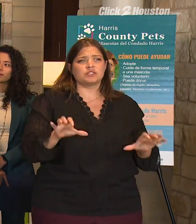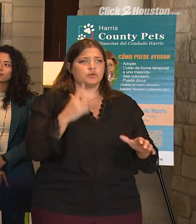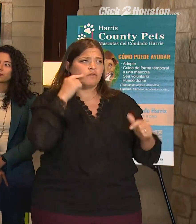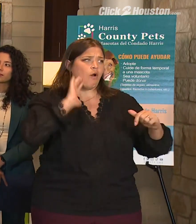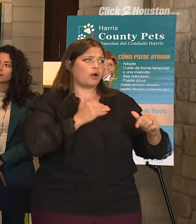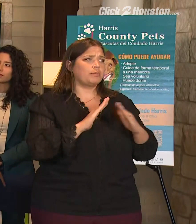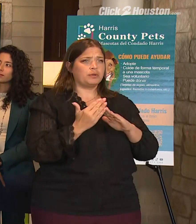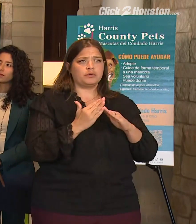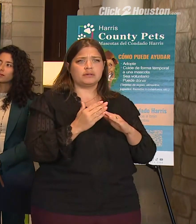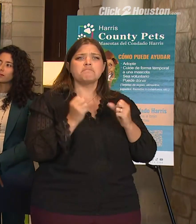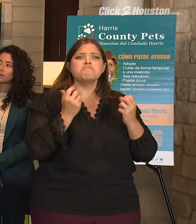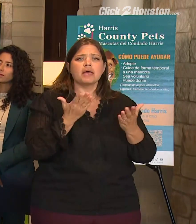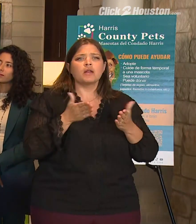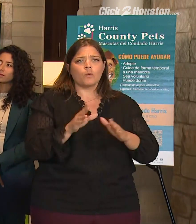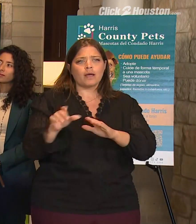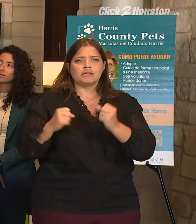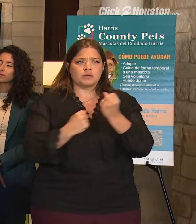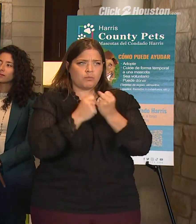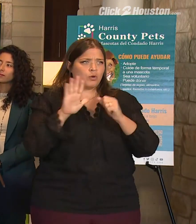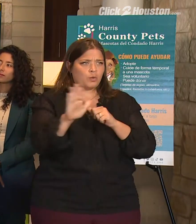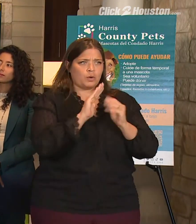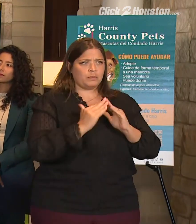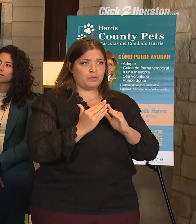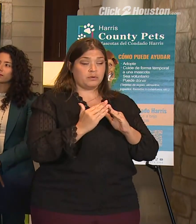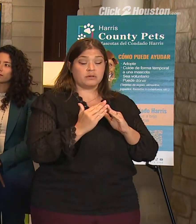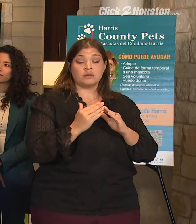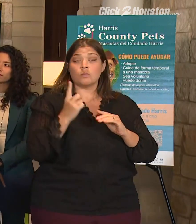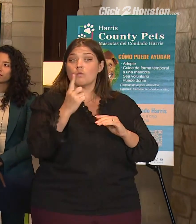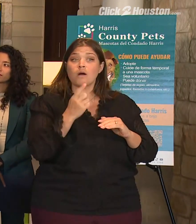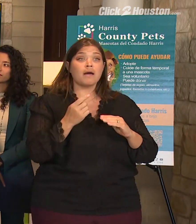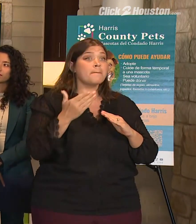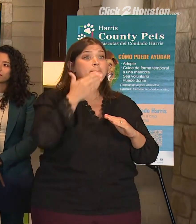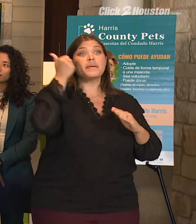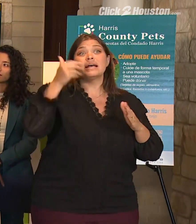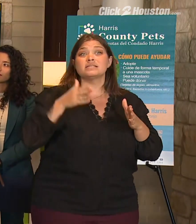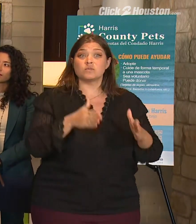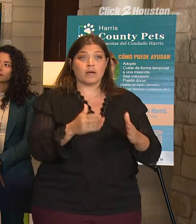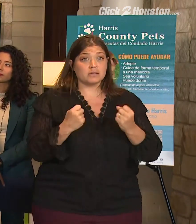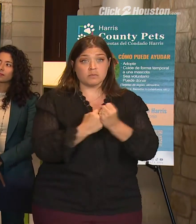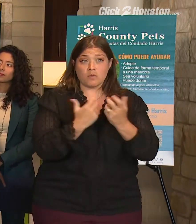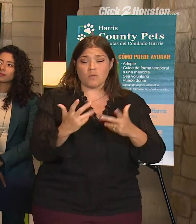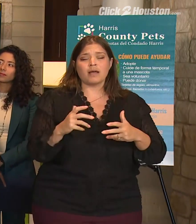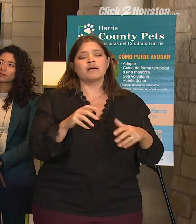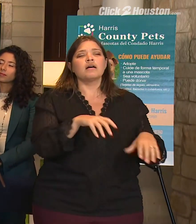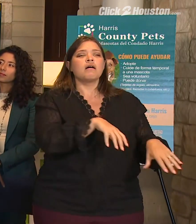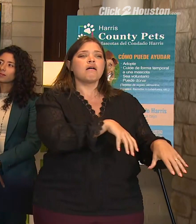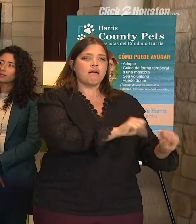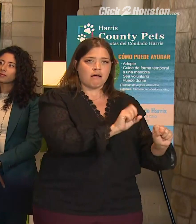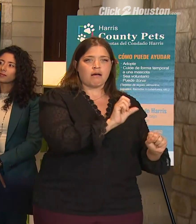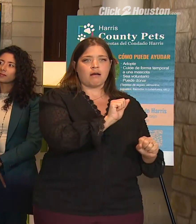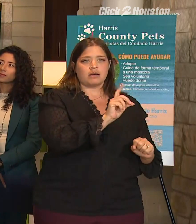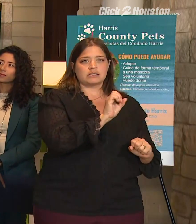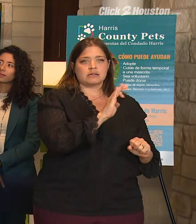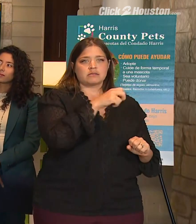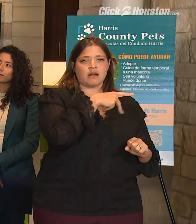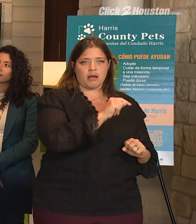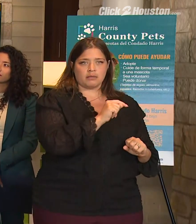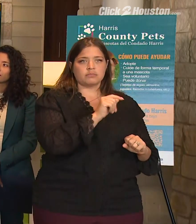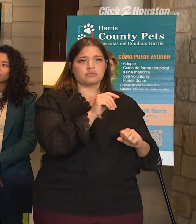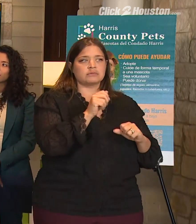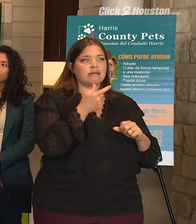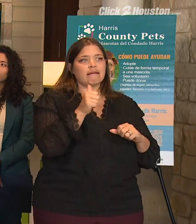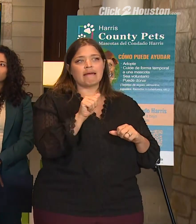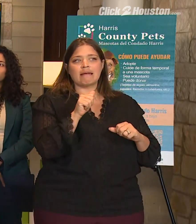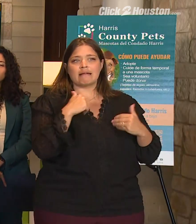Adopting a stray is one of the best things that we can do for our community health.